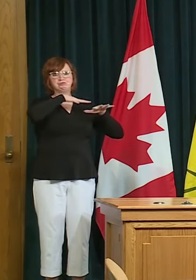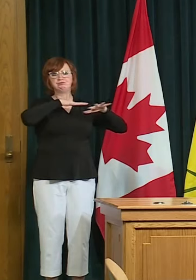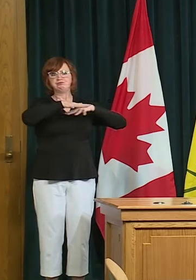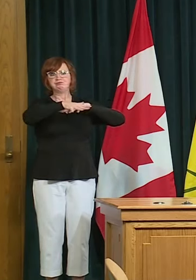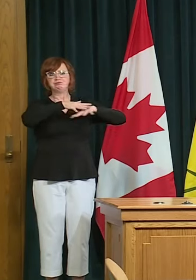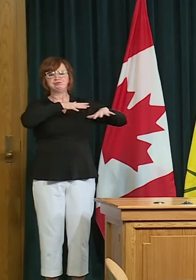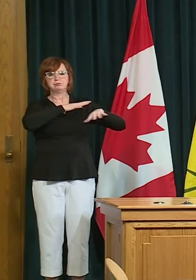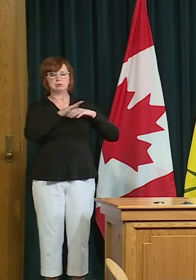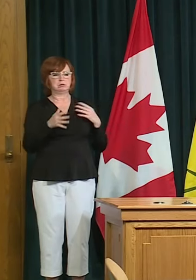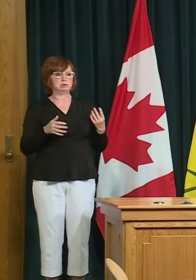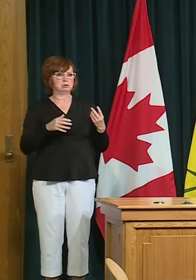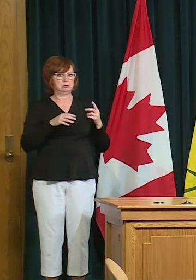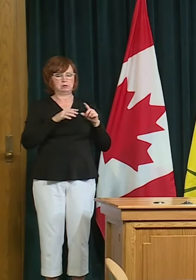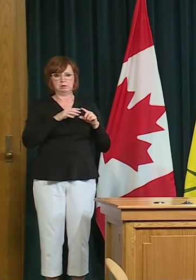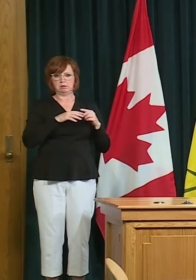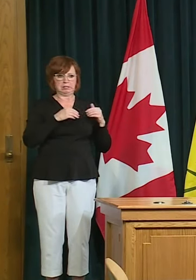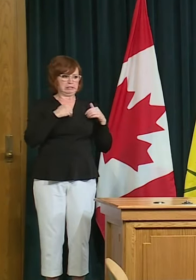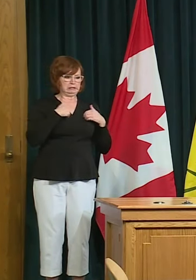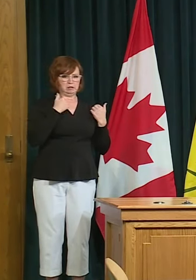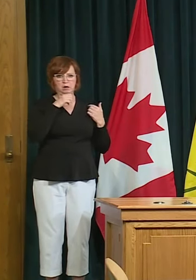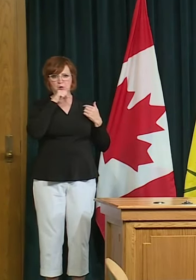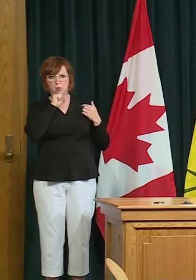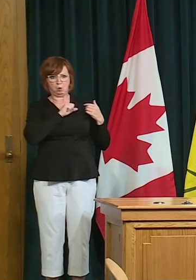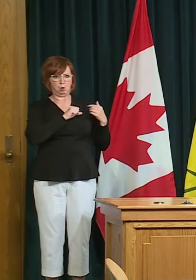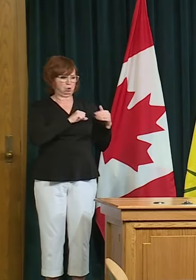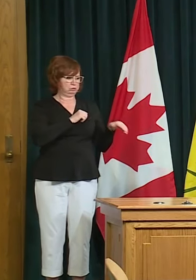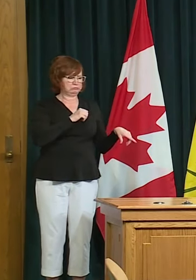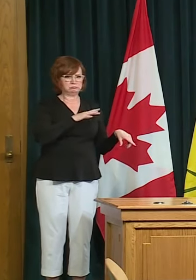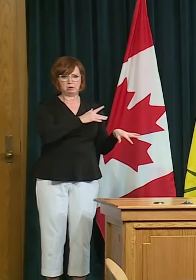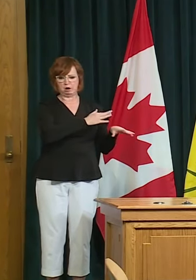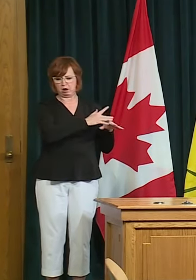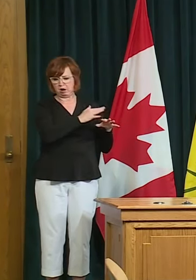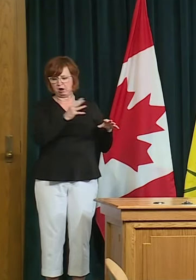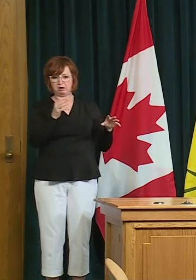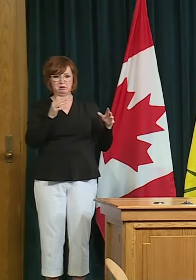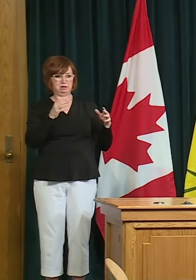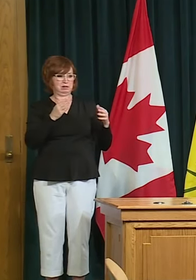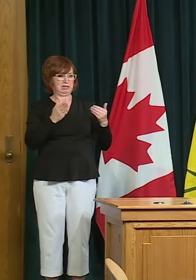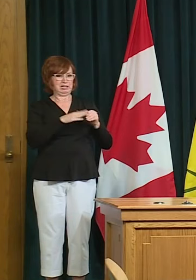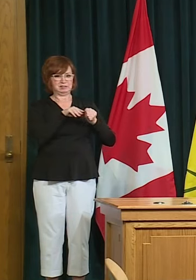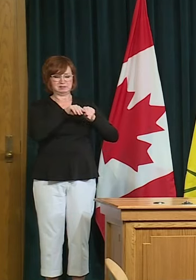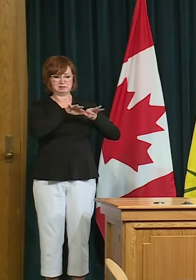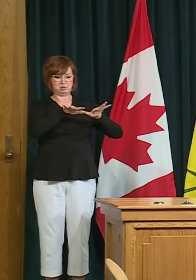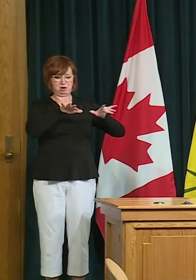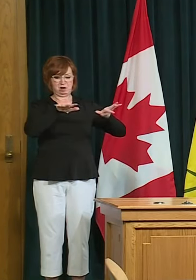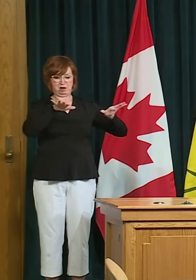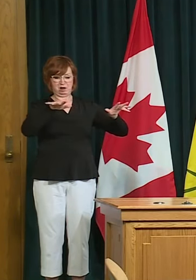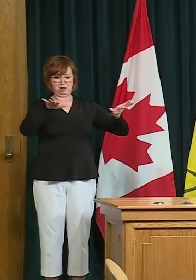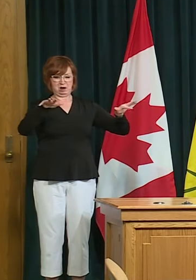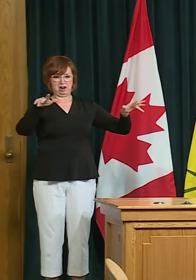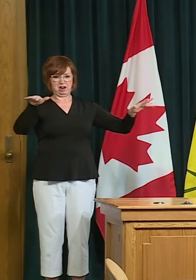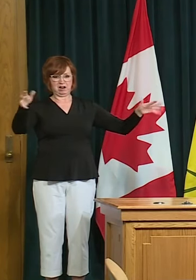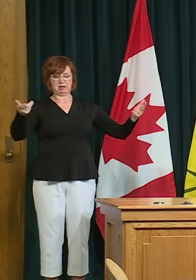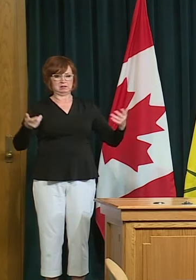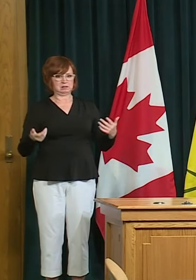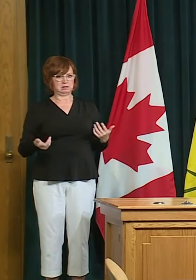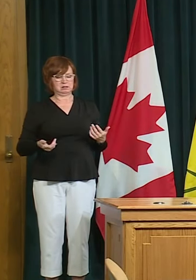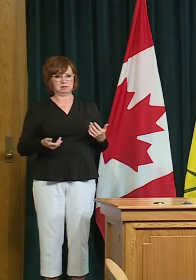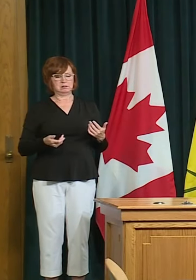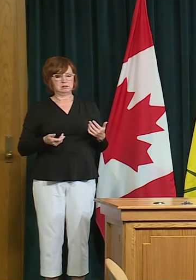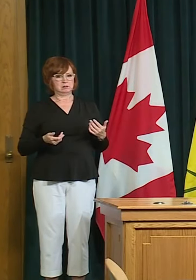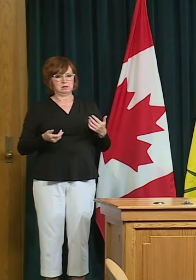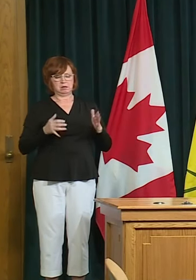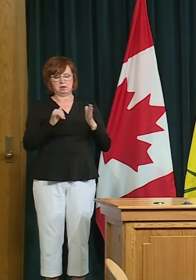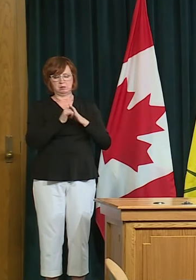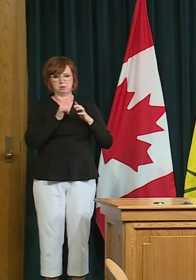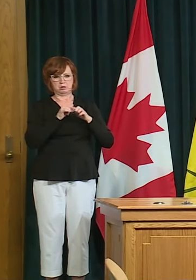into a transmission situation there's potentially many more people who you can't even trace and i think that's some of the challenges that we need to look at as